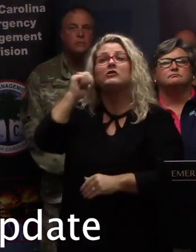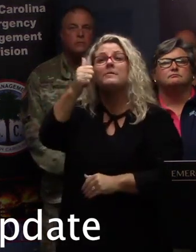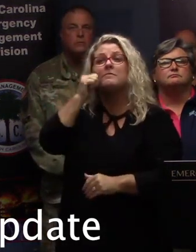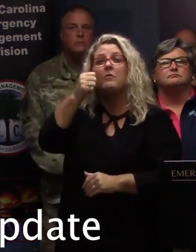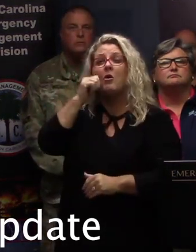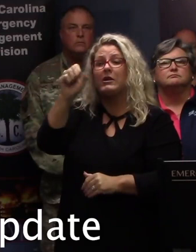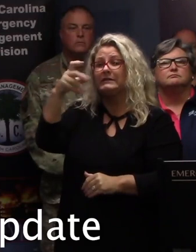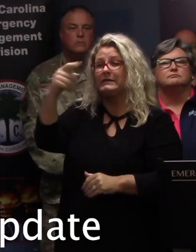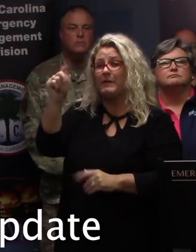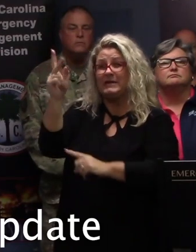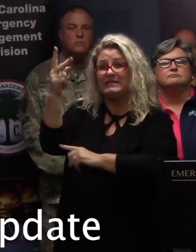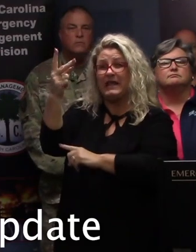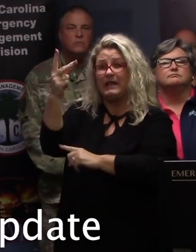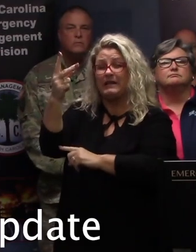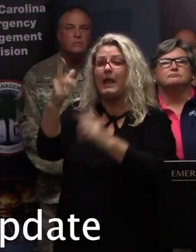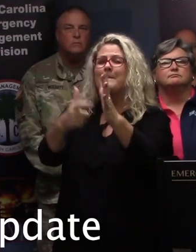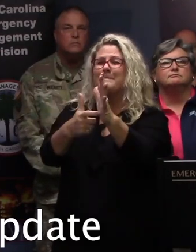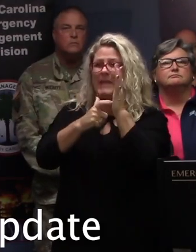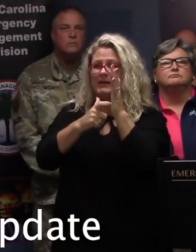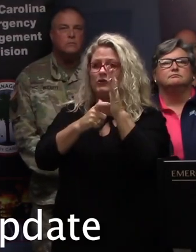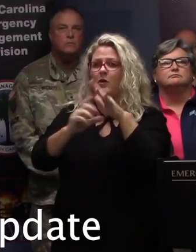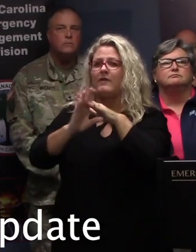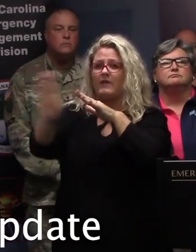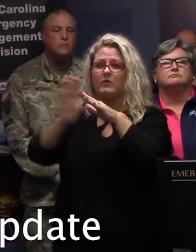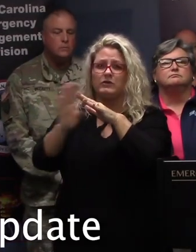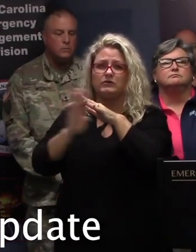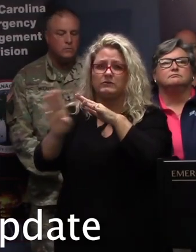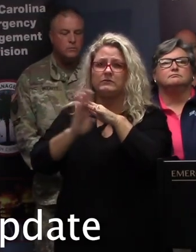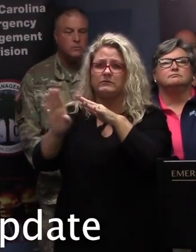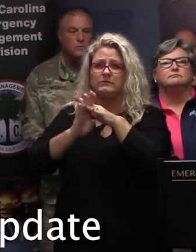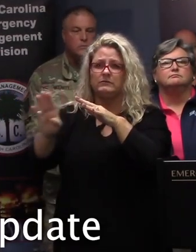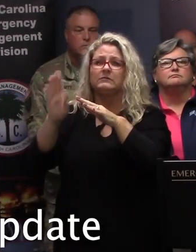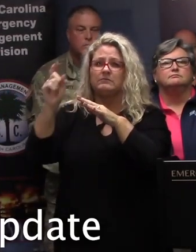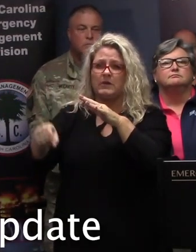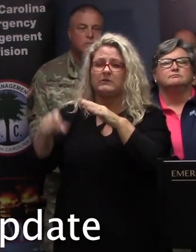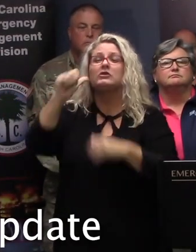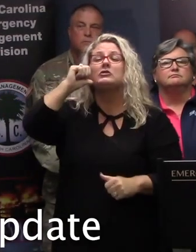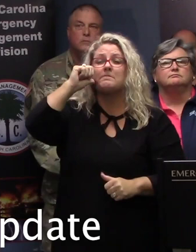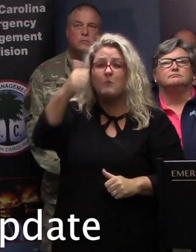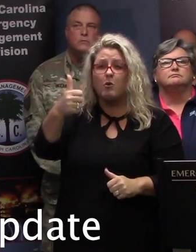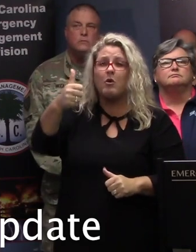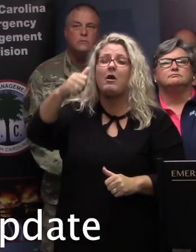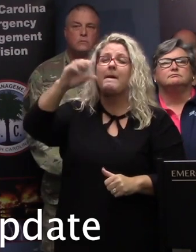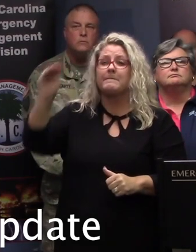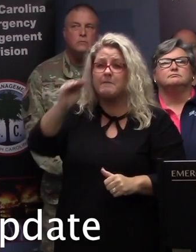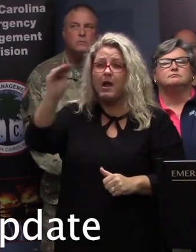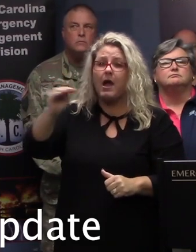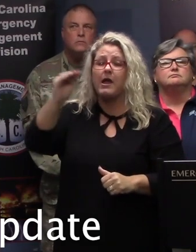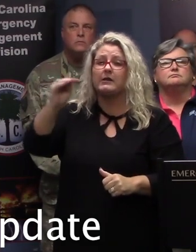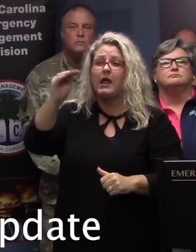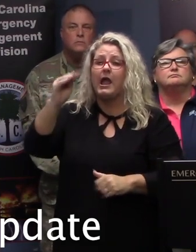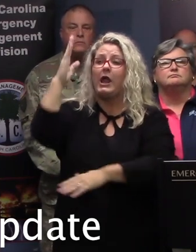September 2nd, starting at noon on Monday, September the 2nd, for the following evacuation